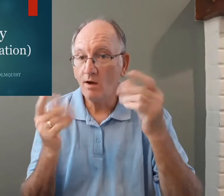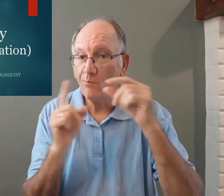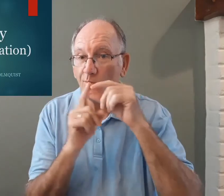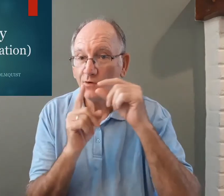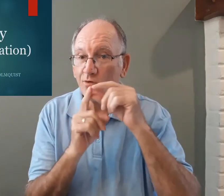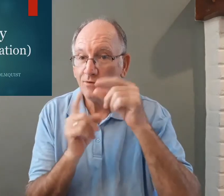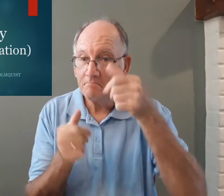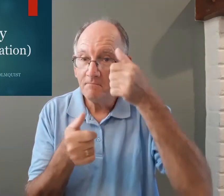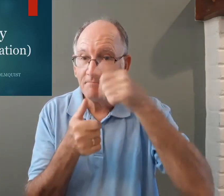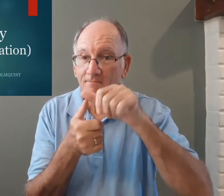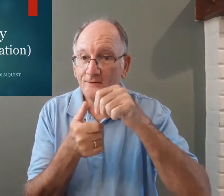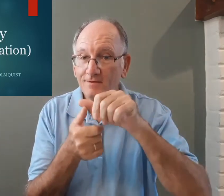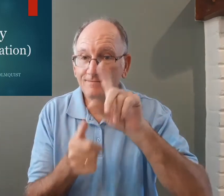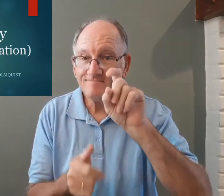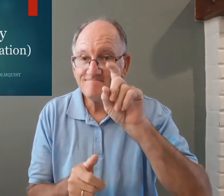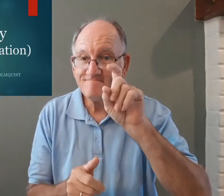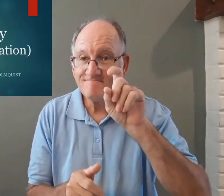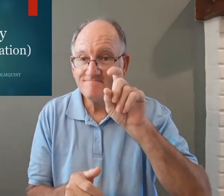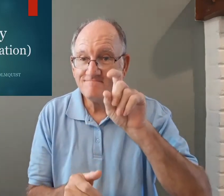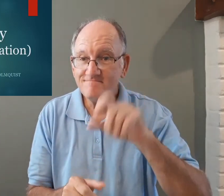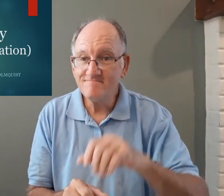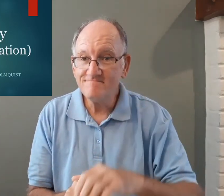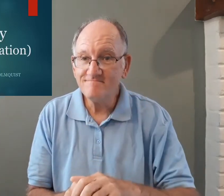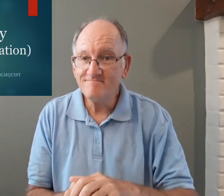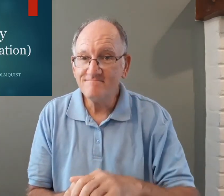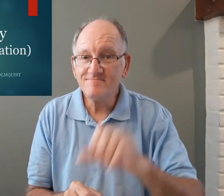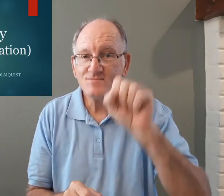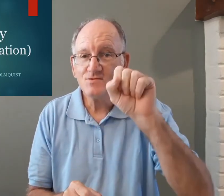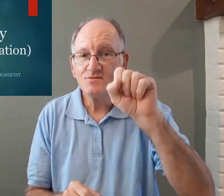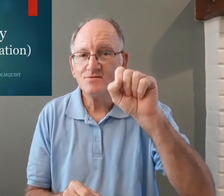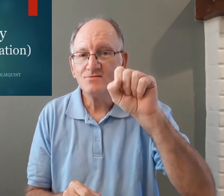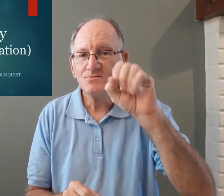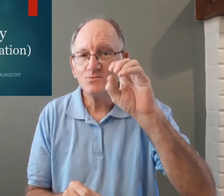and I don't know if you remember the word it's soteriology